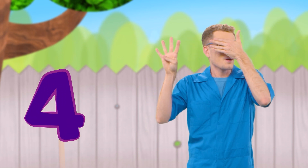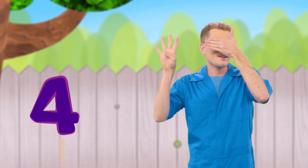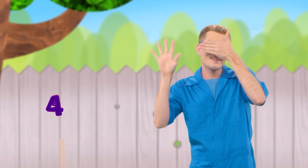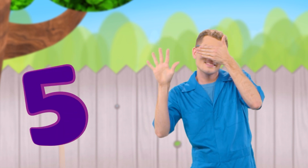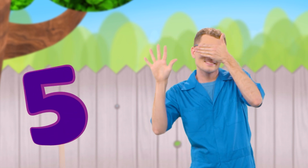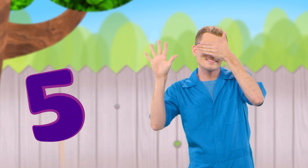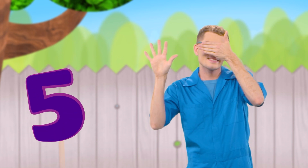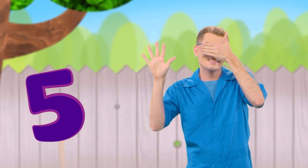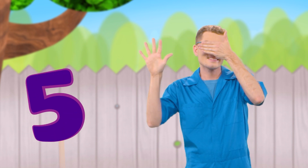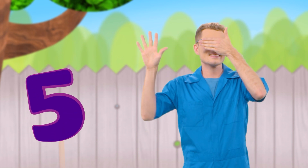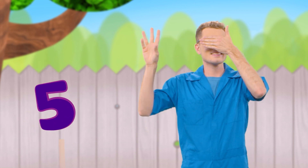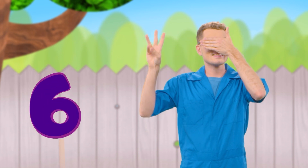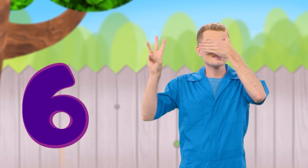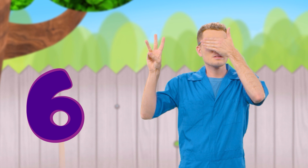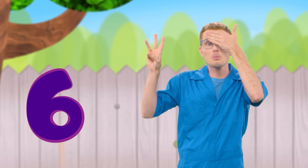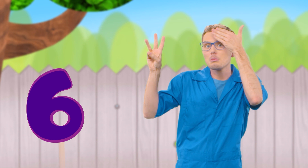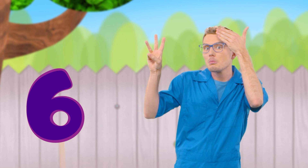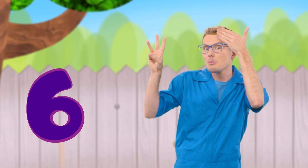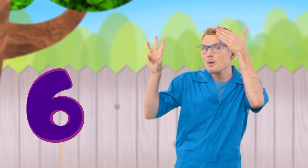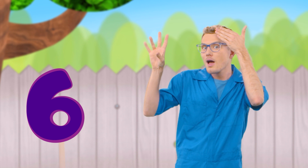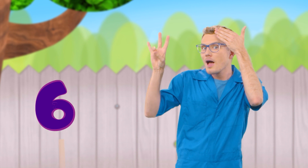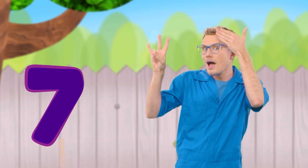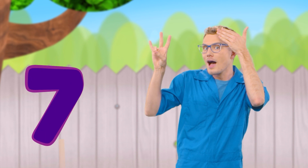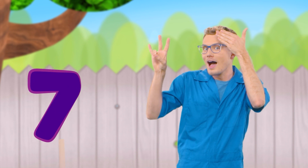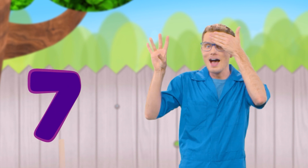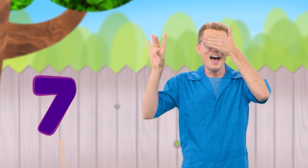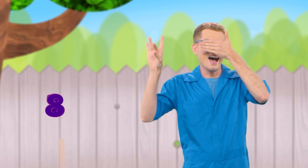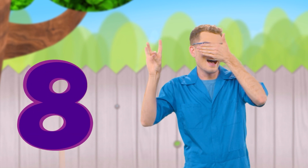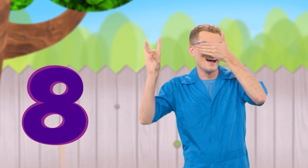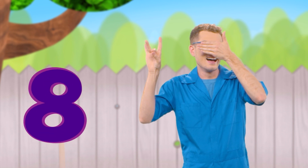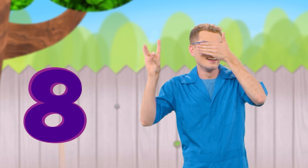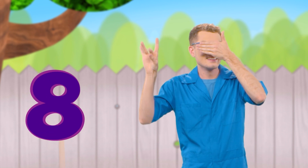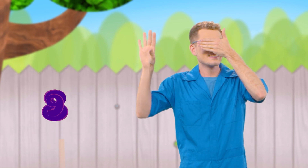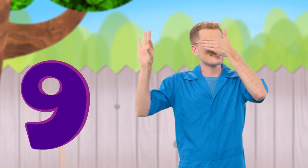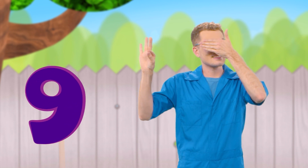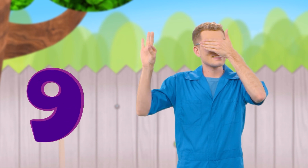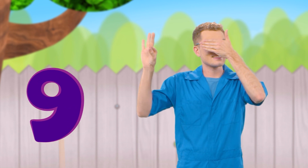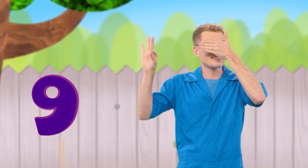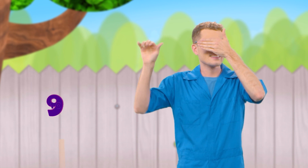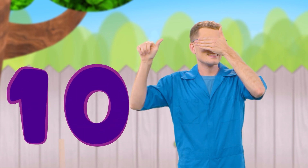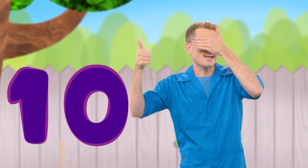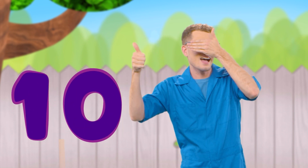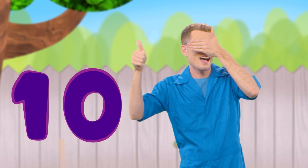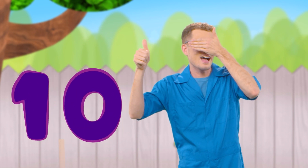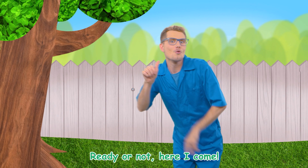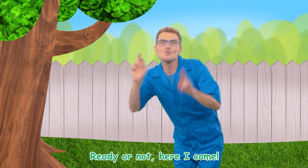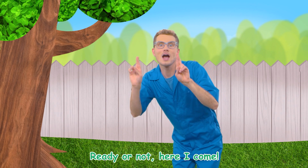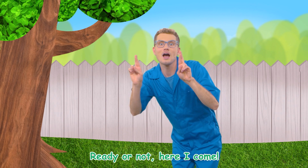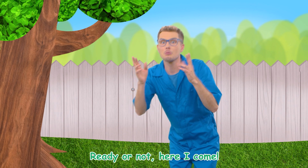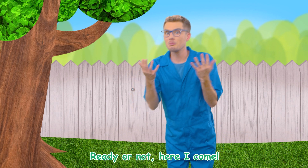5 6 7 8 9 10 Ready or